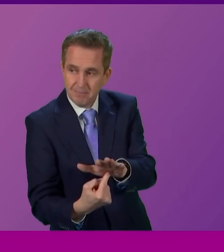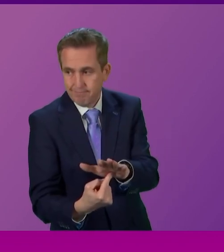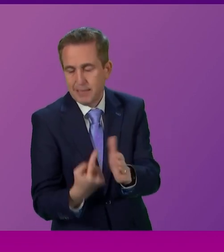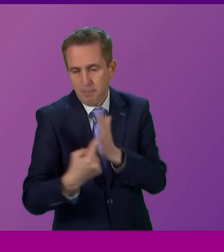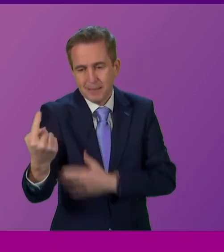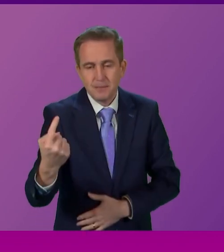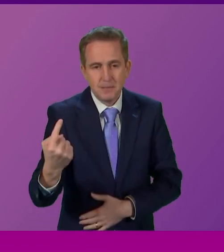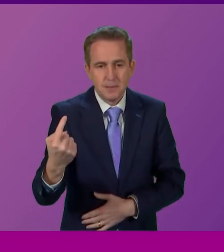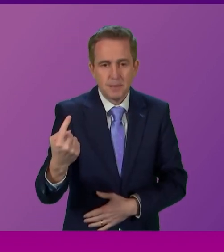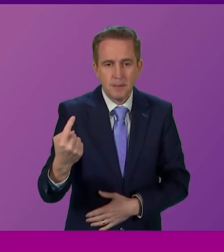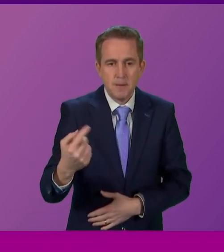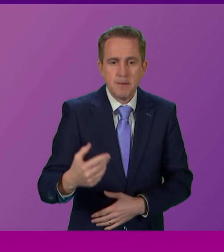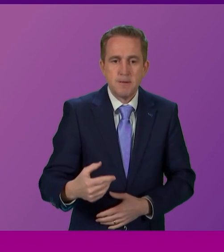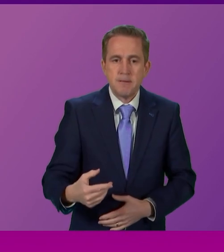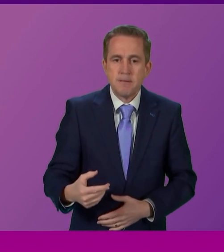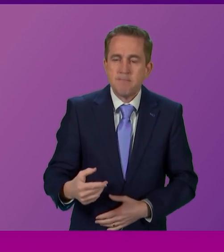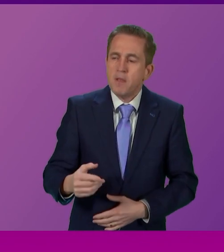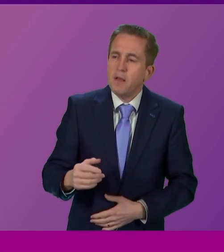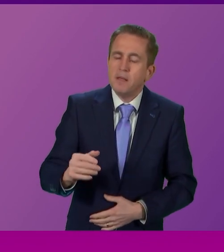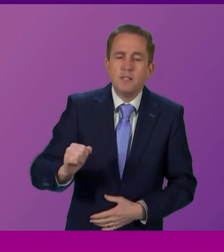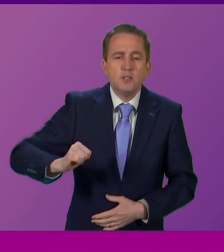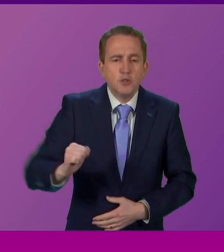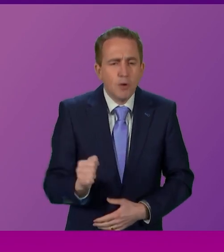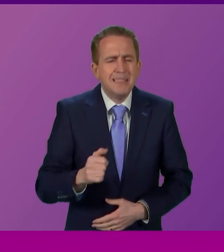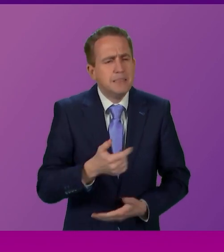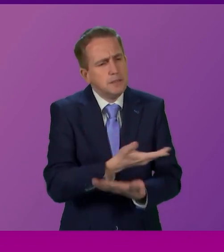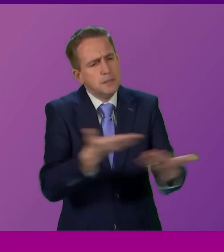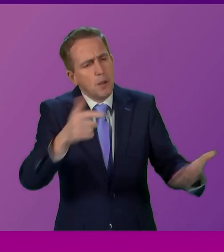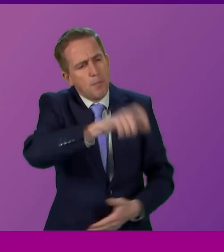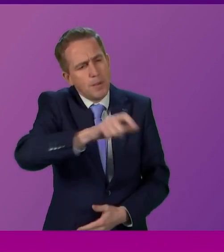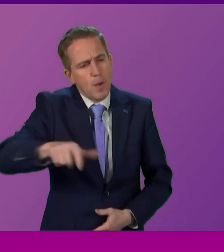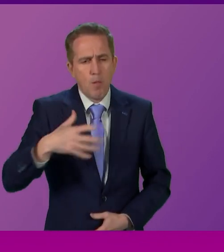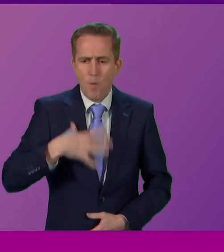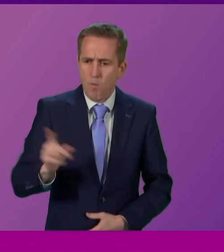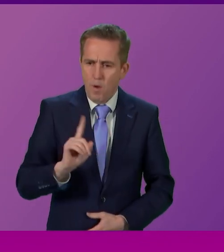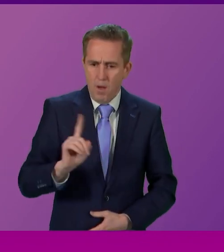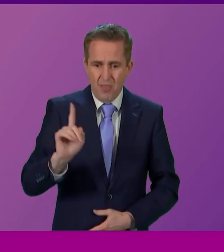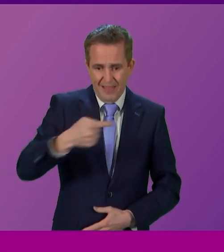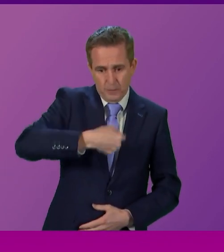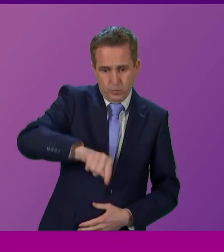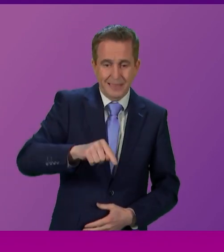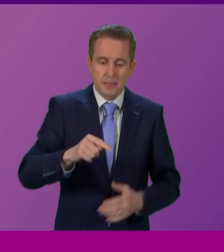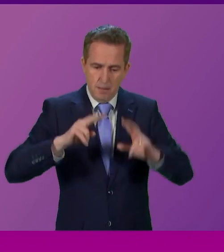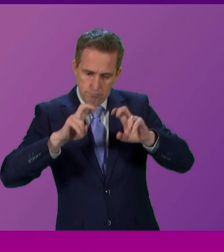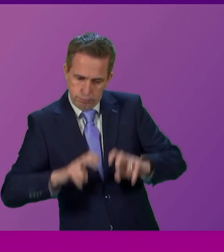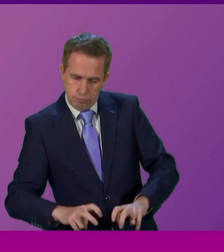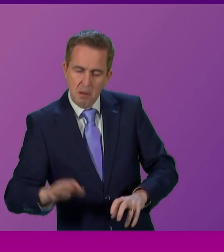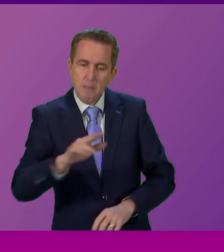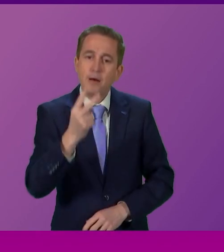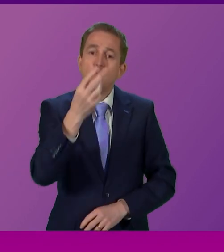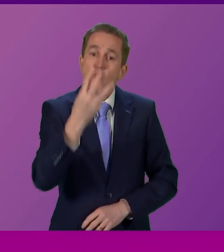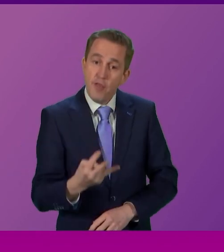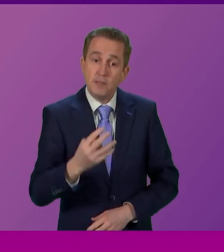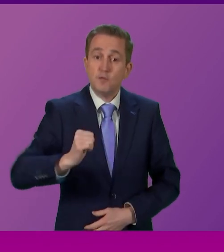think about the reality of what the people of Scotland want. We had polling this week that revealed that more than two thirds of